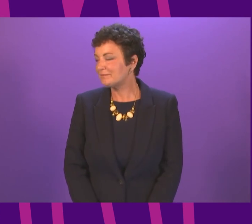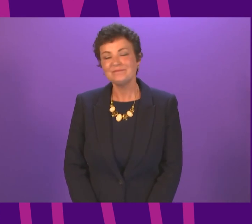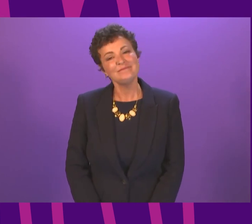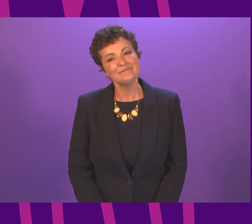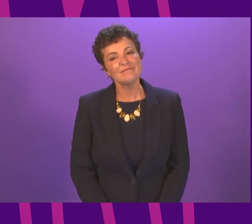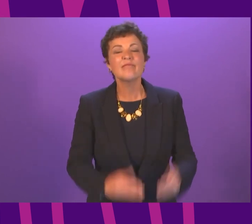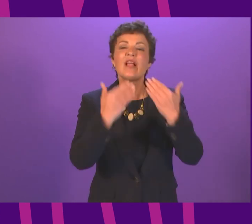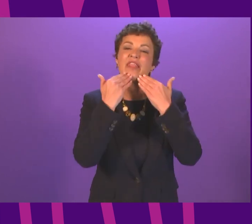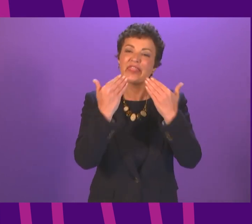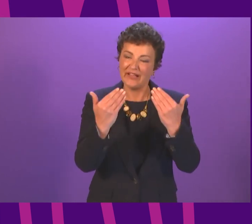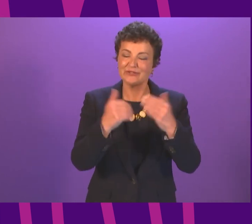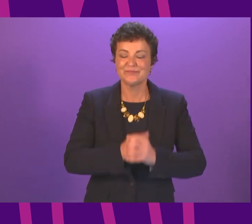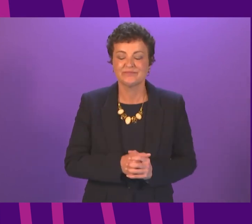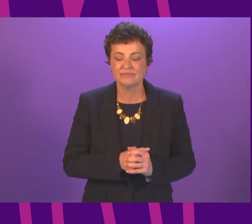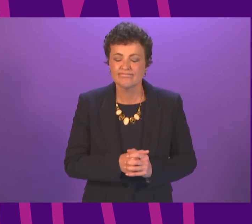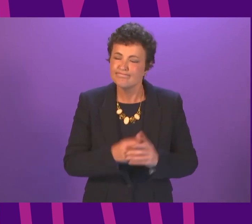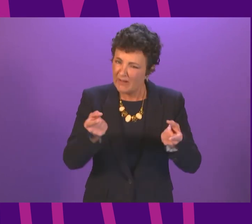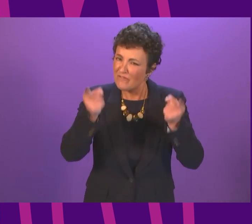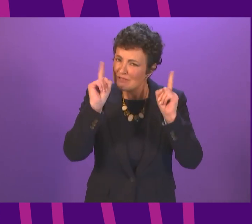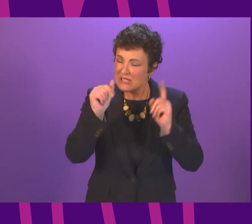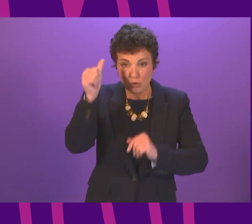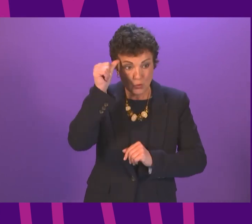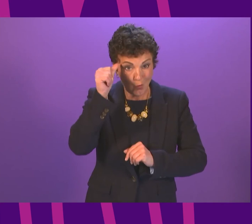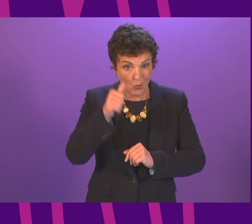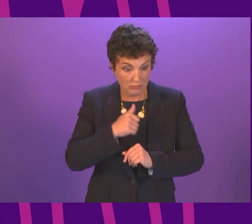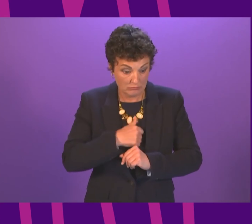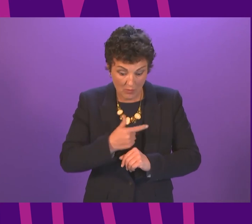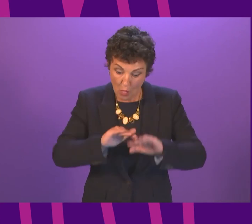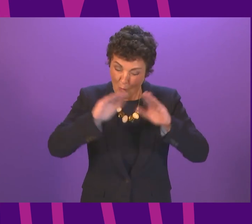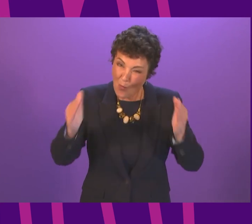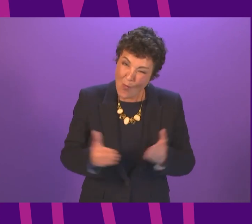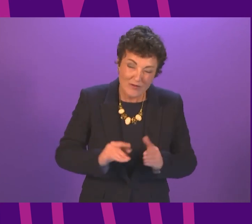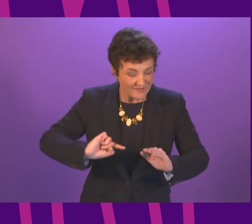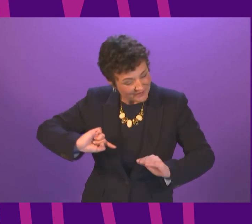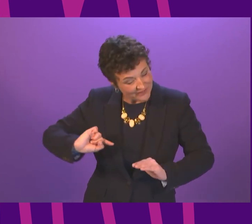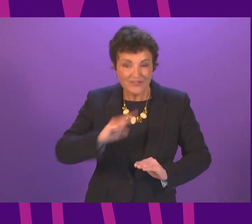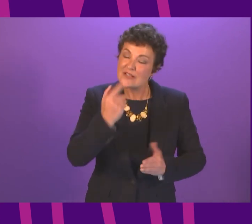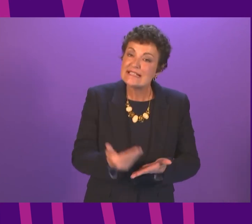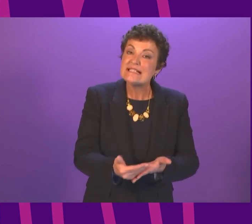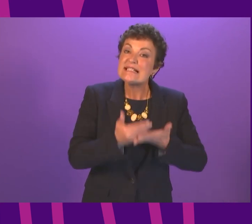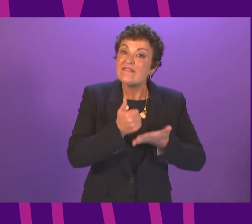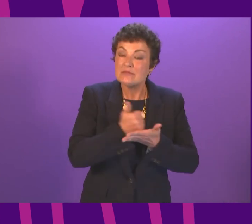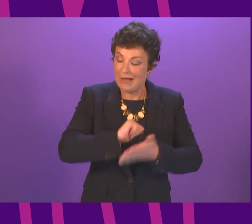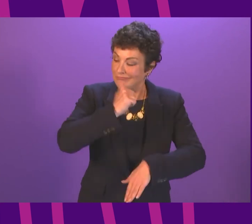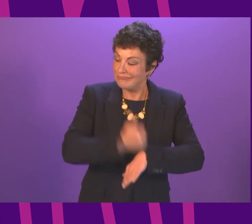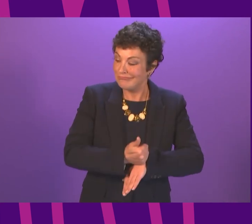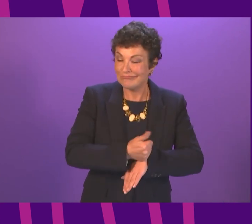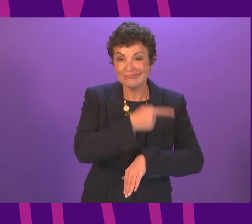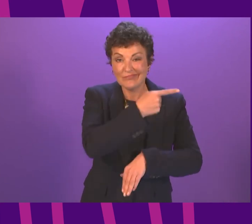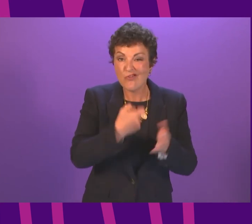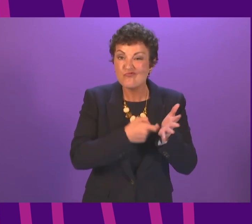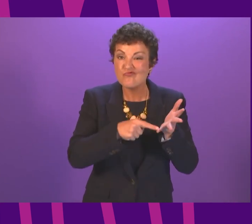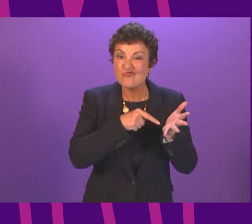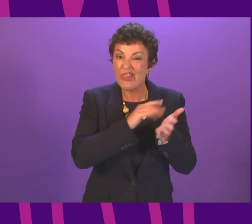Thank you, President and Officer. The First Minister will be aware that the world's first savings bank was established by the Reverend Henry Duncan in the village of